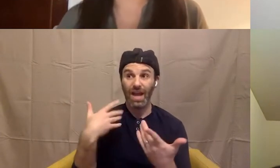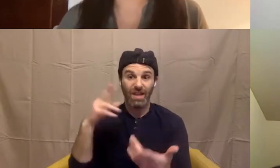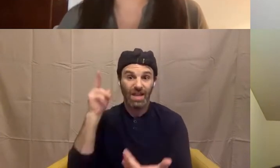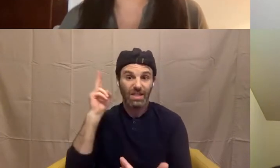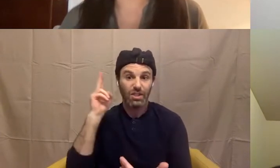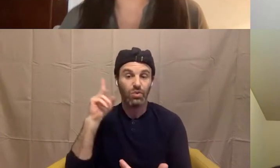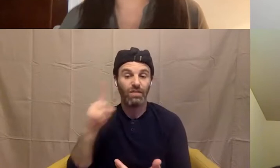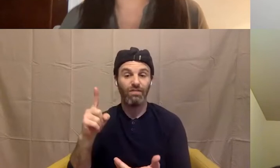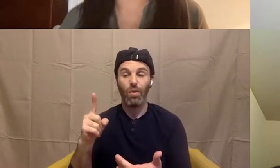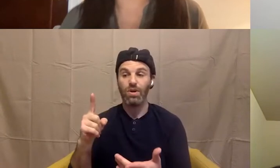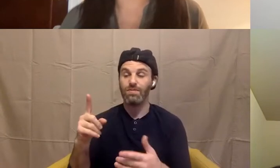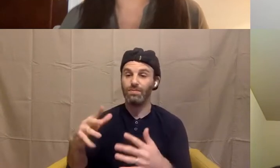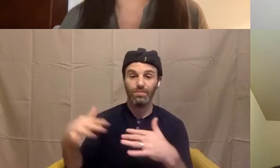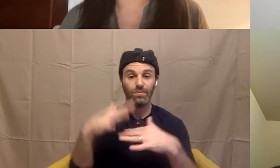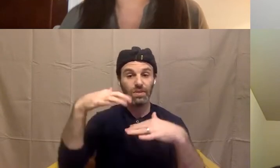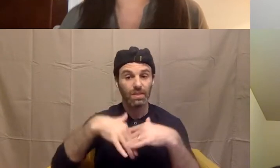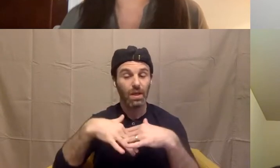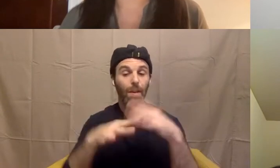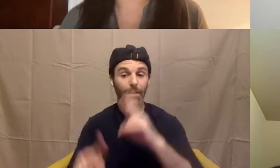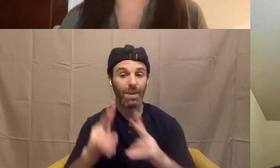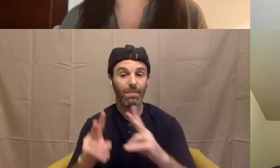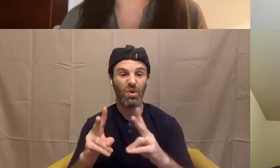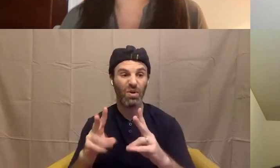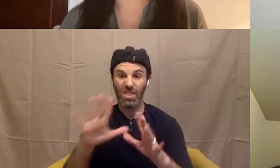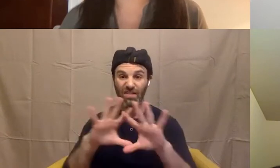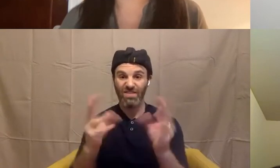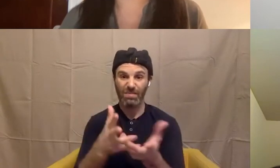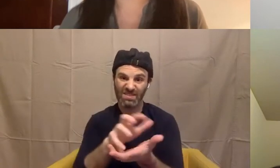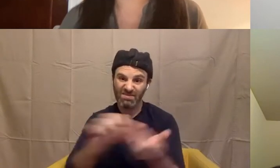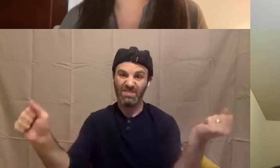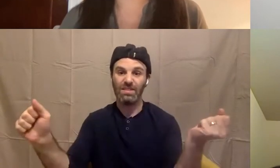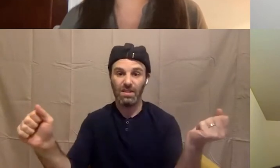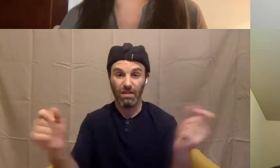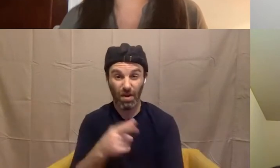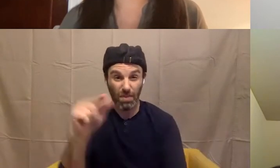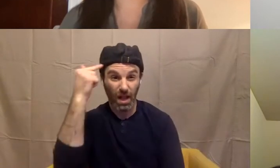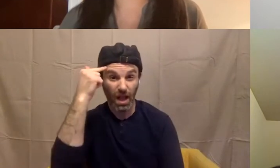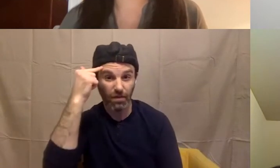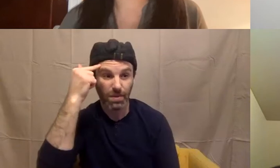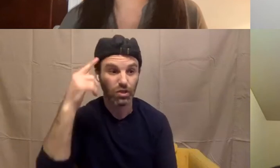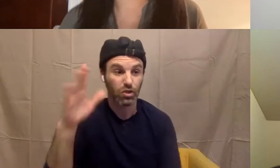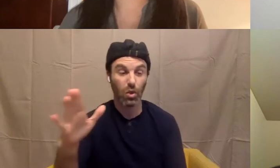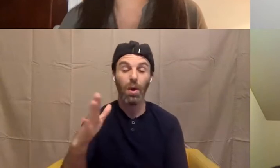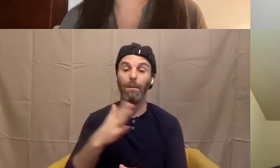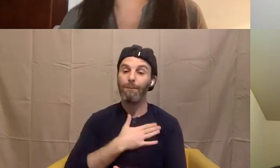so, so what, what I see my job is and the job of our book is really just to make space for this to be talked about.